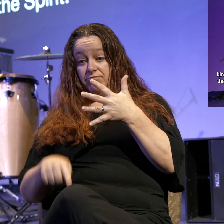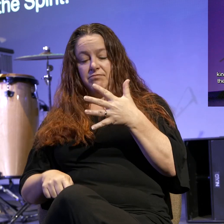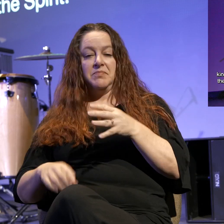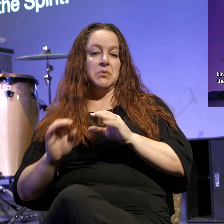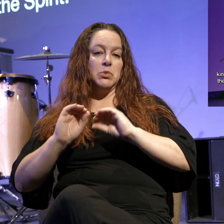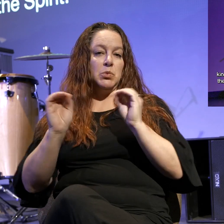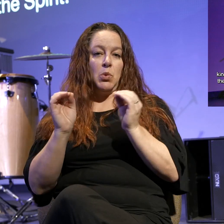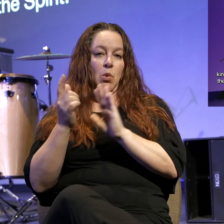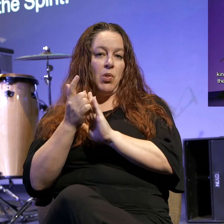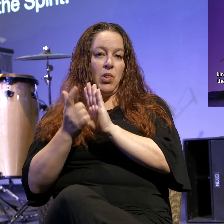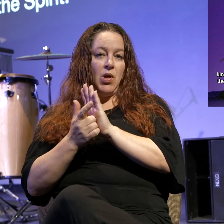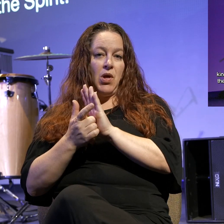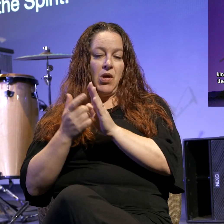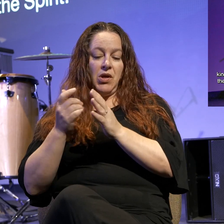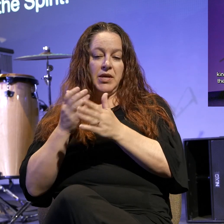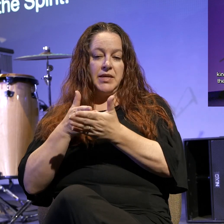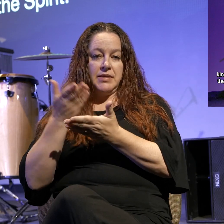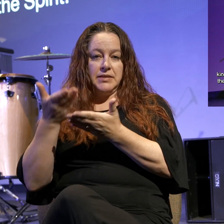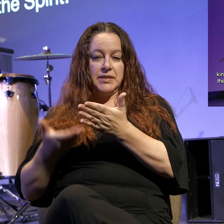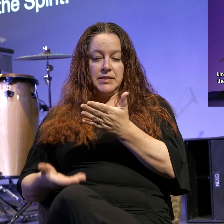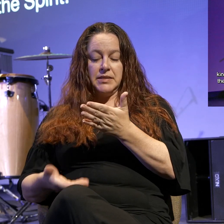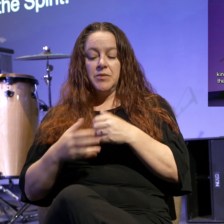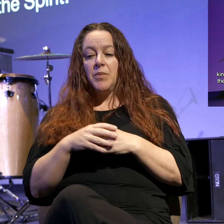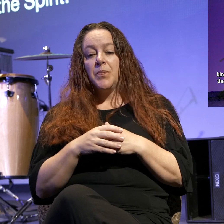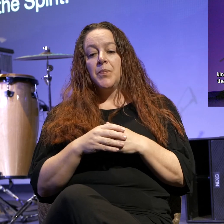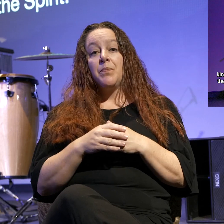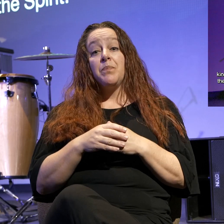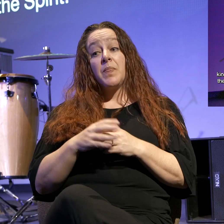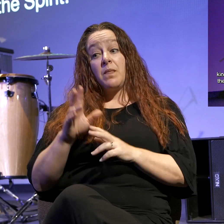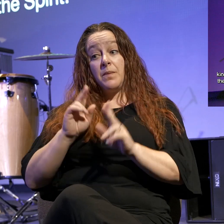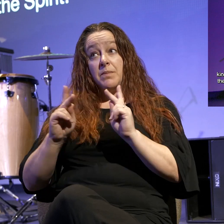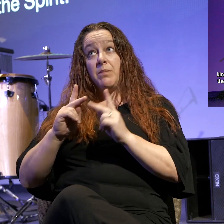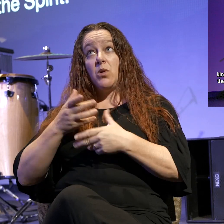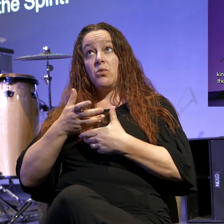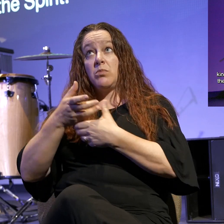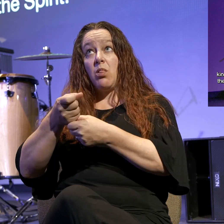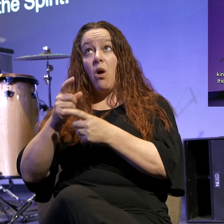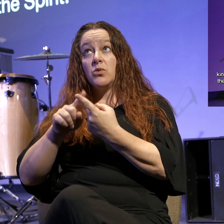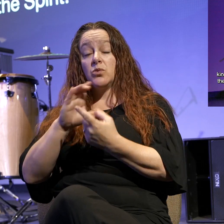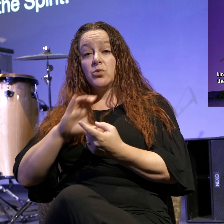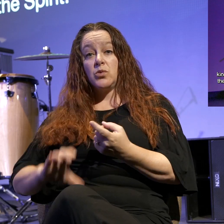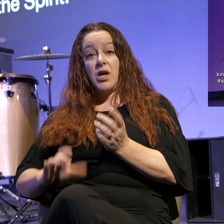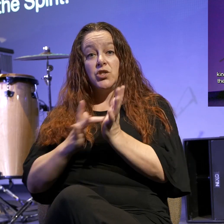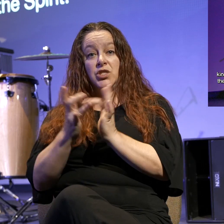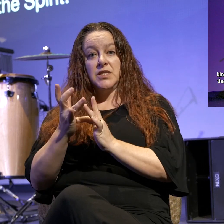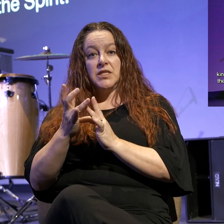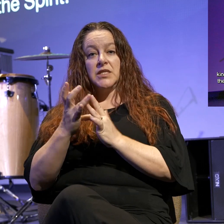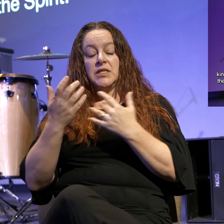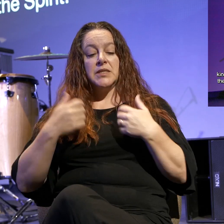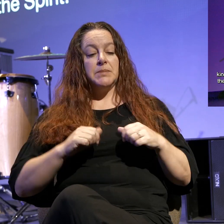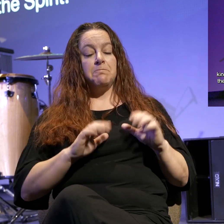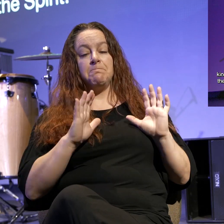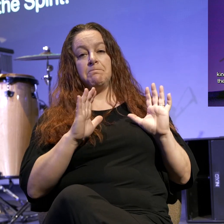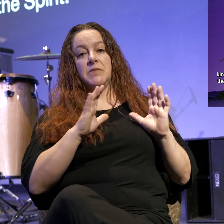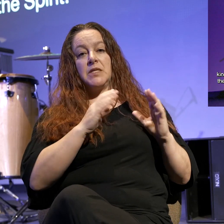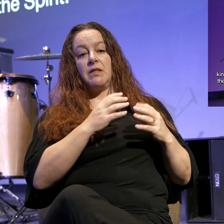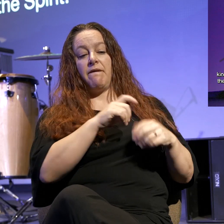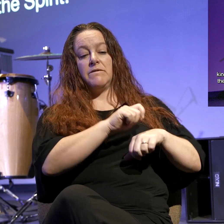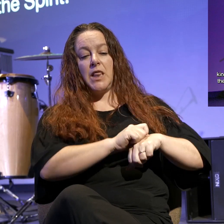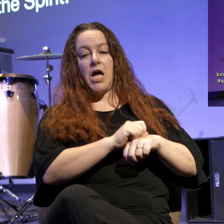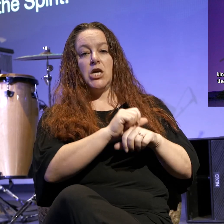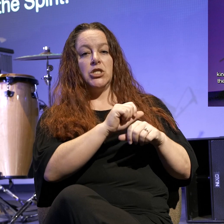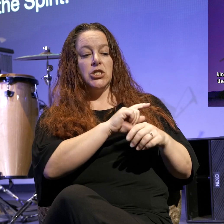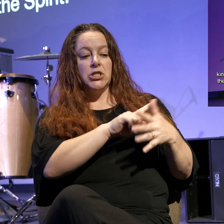there is no law. And those who belong to Christ Jesus have crucified the flesh with its